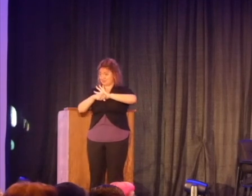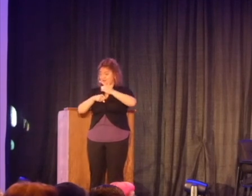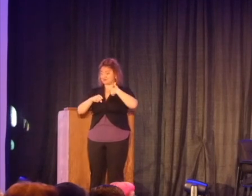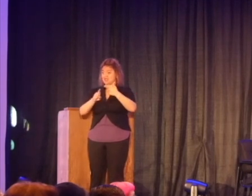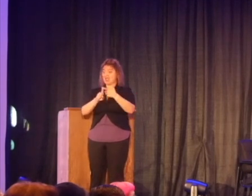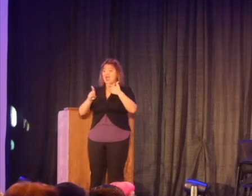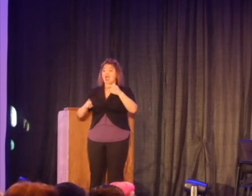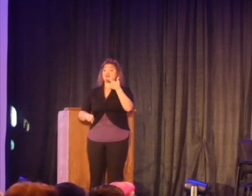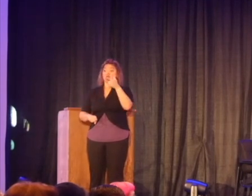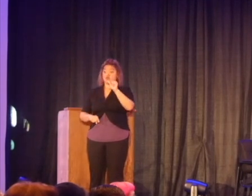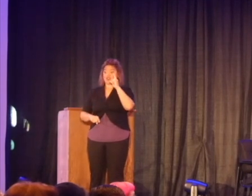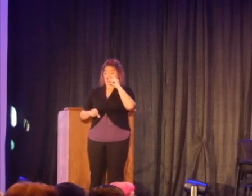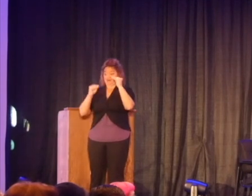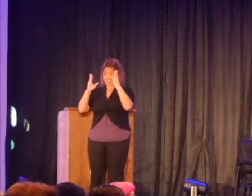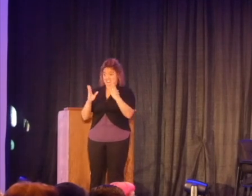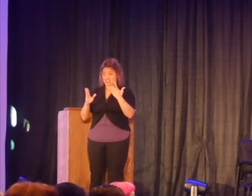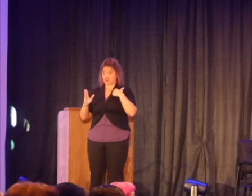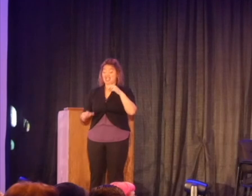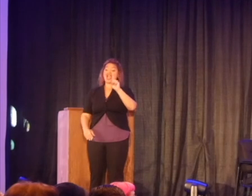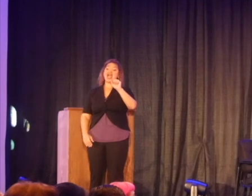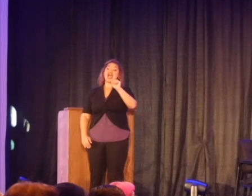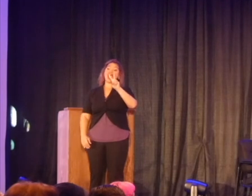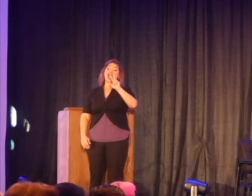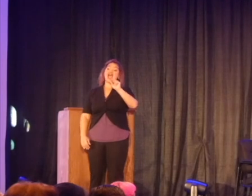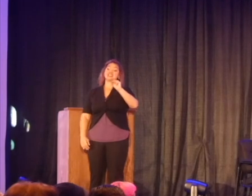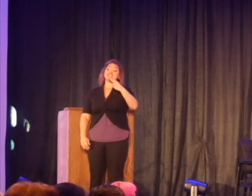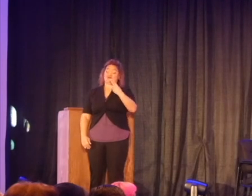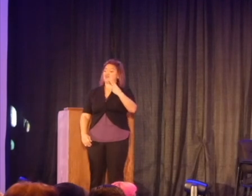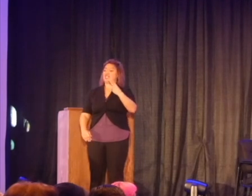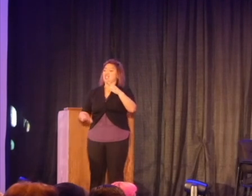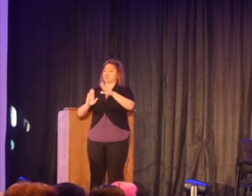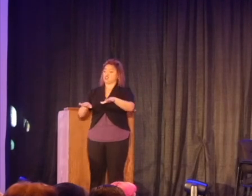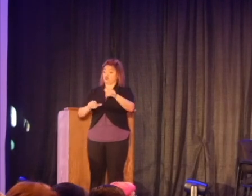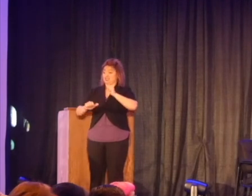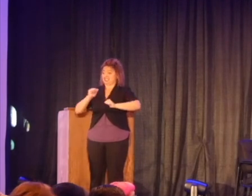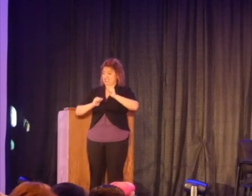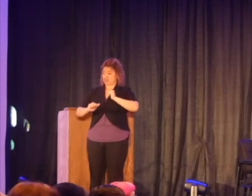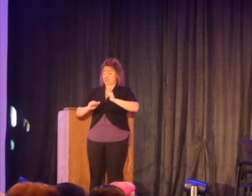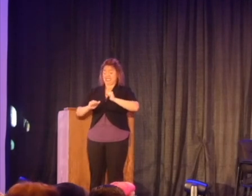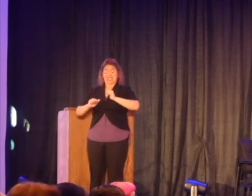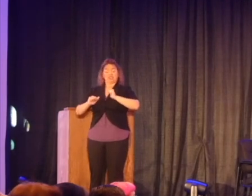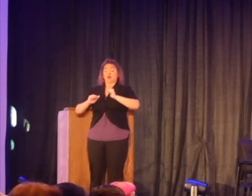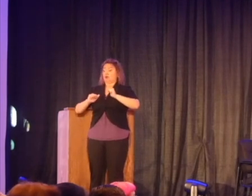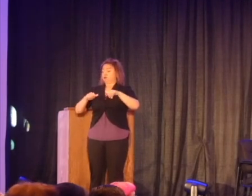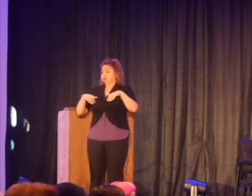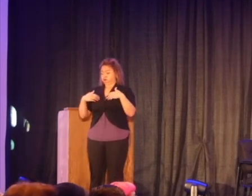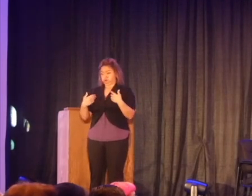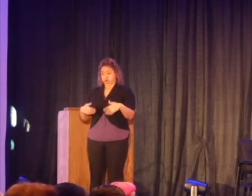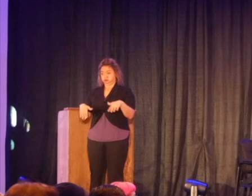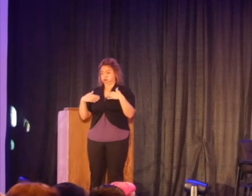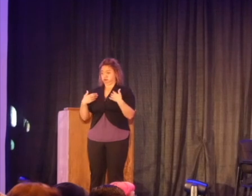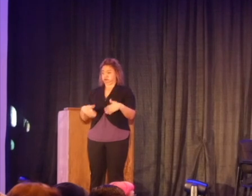am from Savannah, Georgia. I'm an instructor at the Savannah Children's Theater. And, um, oh man, Ahmaud